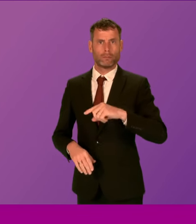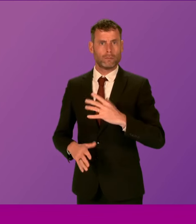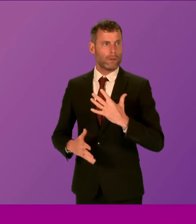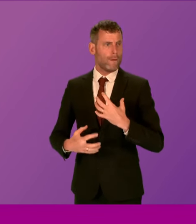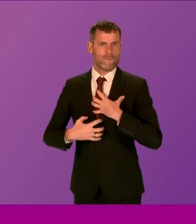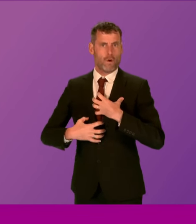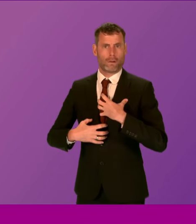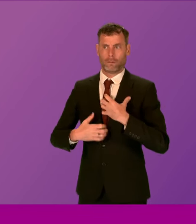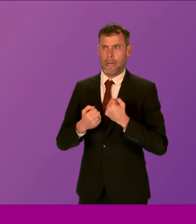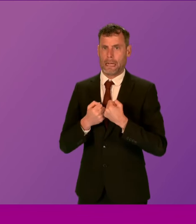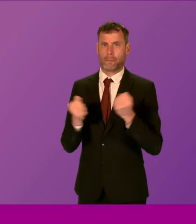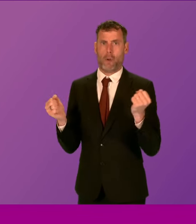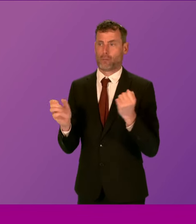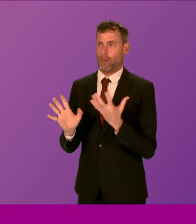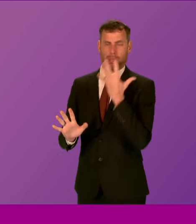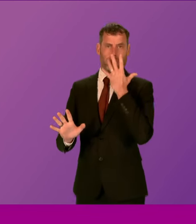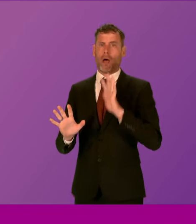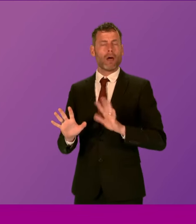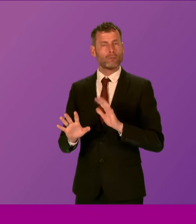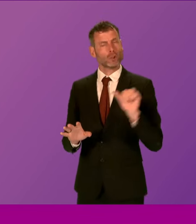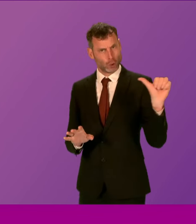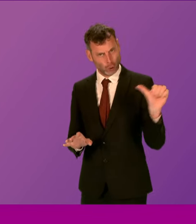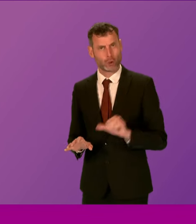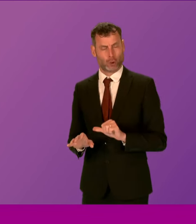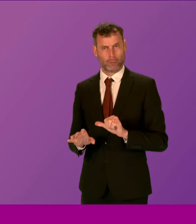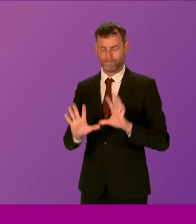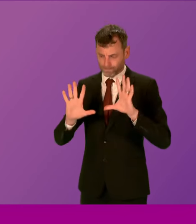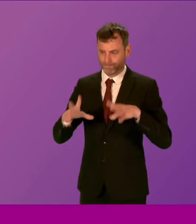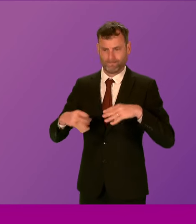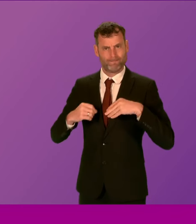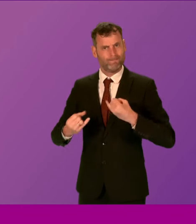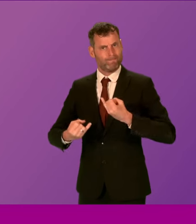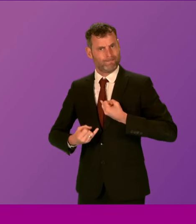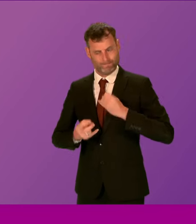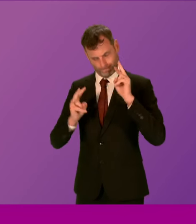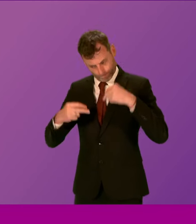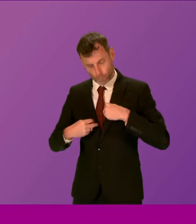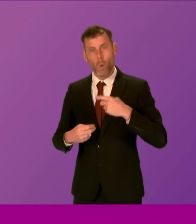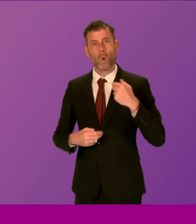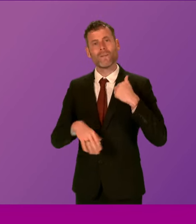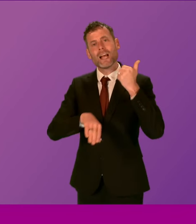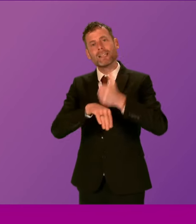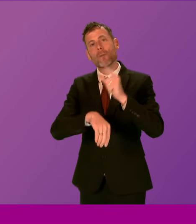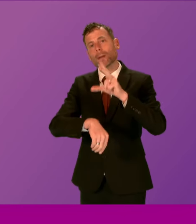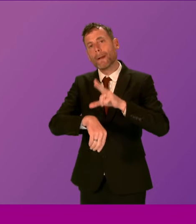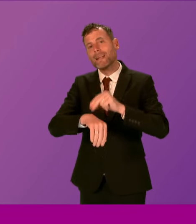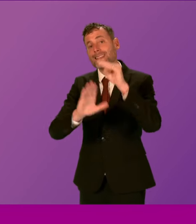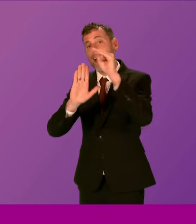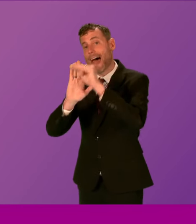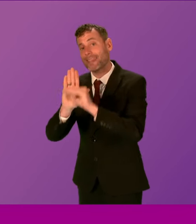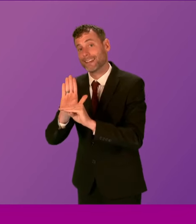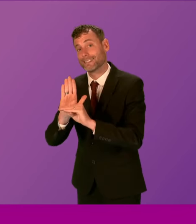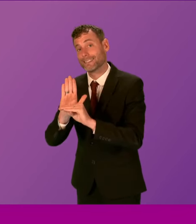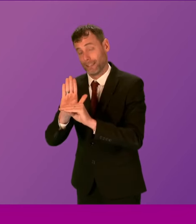in the back of the work that Dame Alicia Angelini has done for this government. We have introduced the Police Ethics Conduct Inscrutiny Scotland